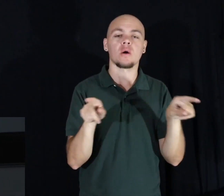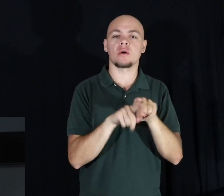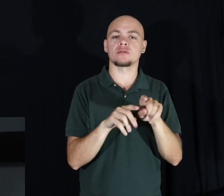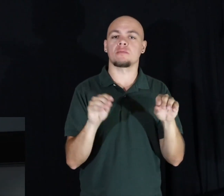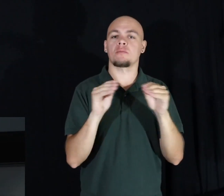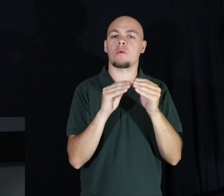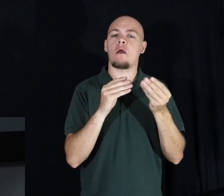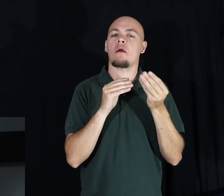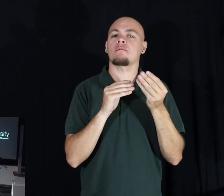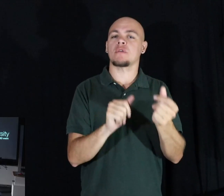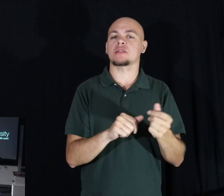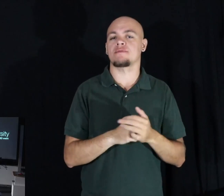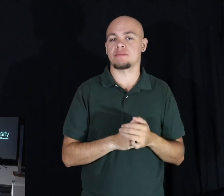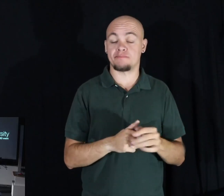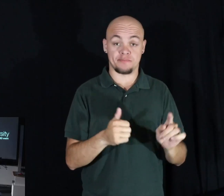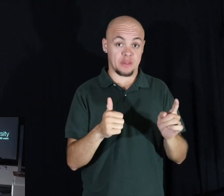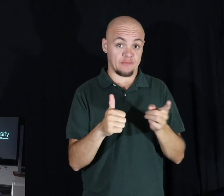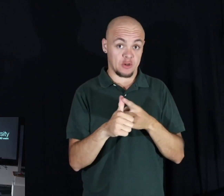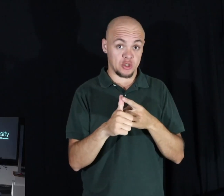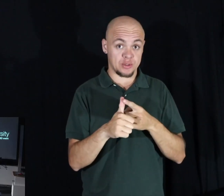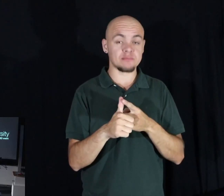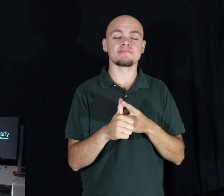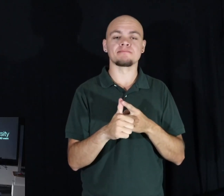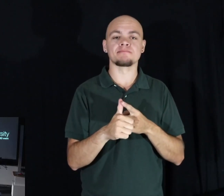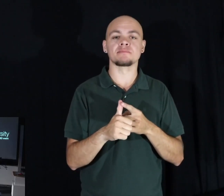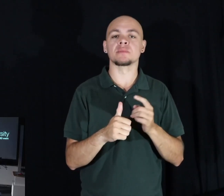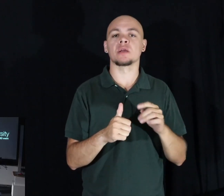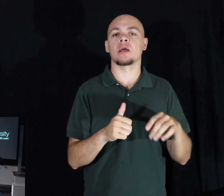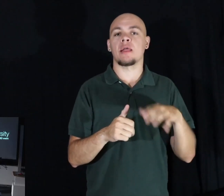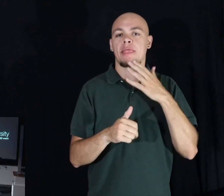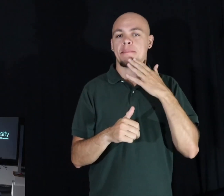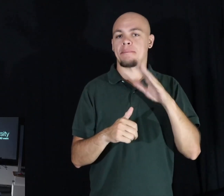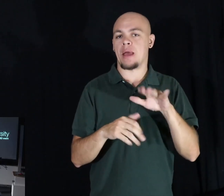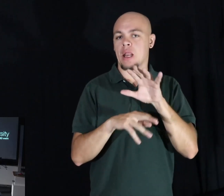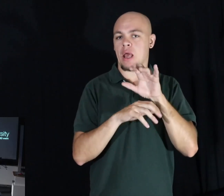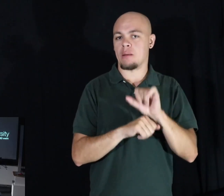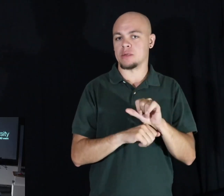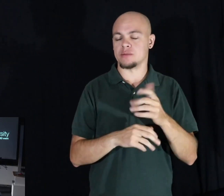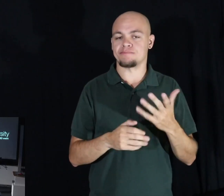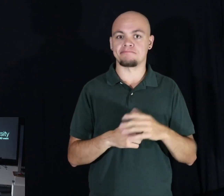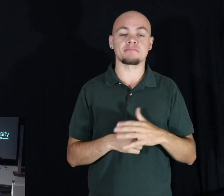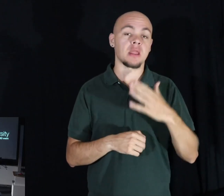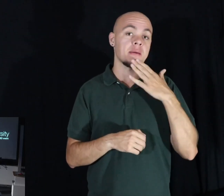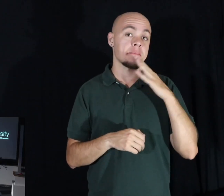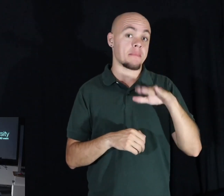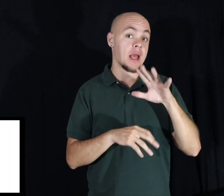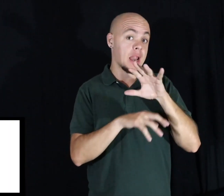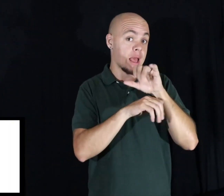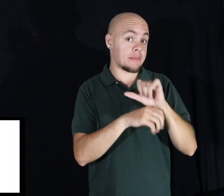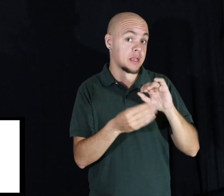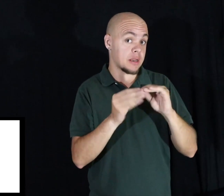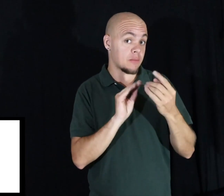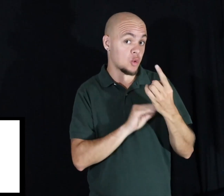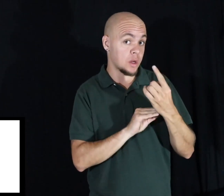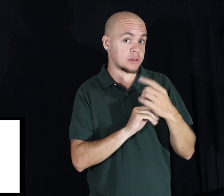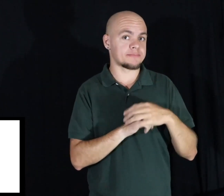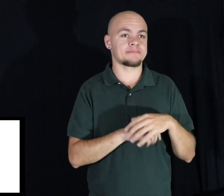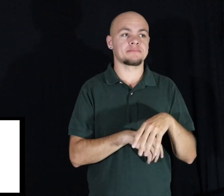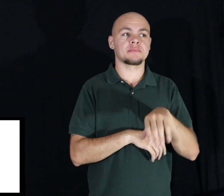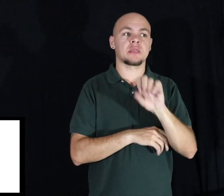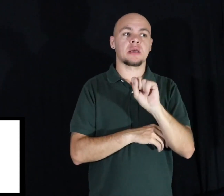effectively. But first, let's take a look at those bad habits. Bad habit number one, sub